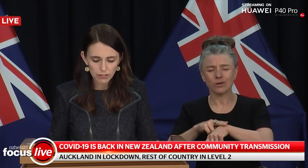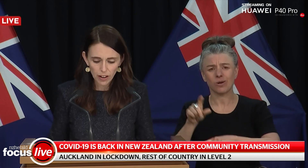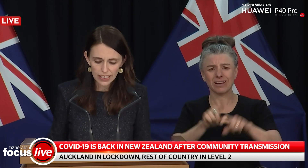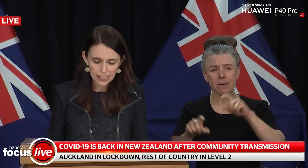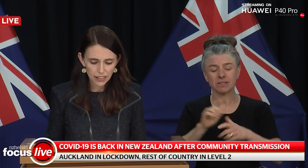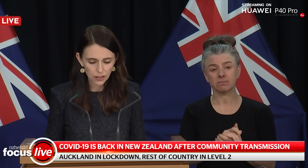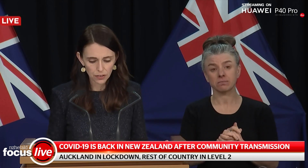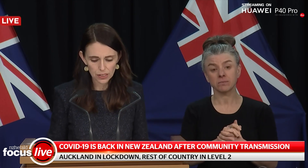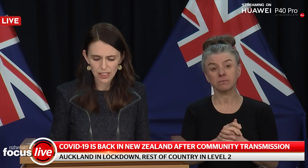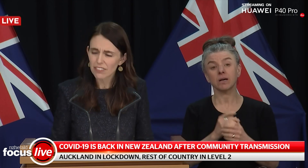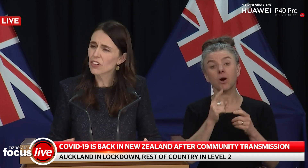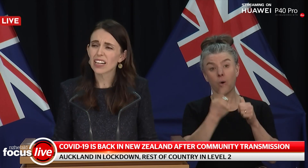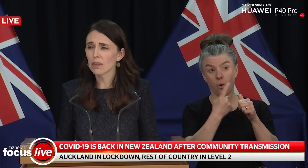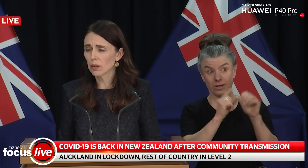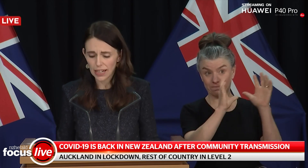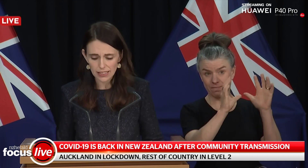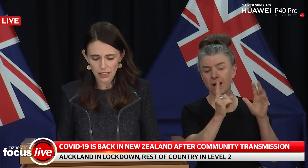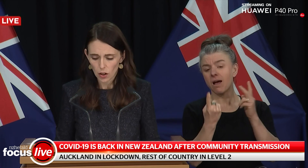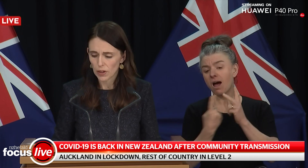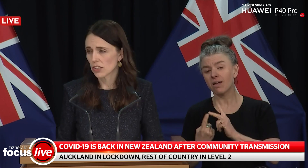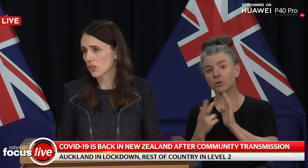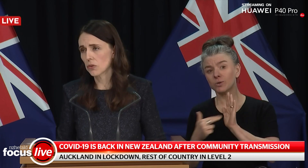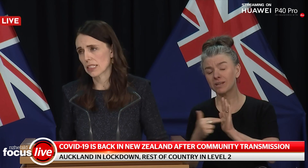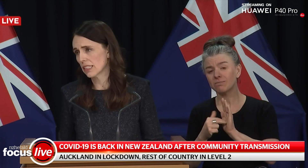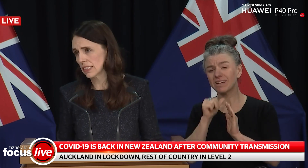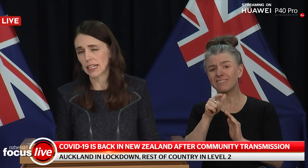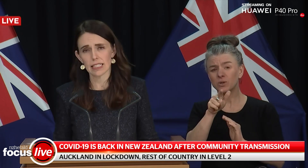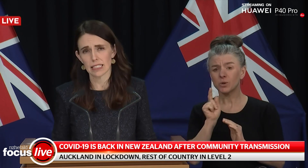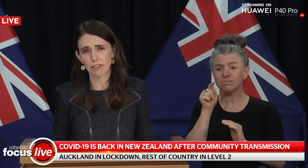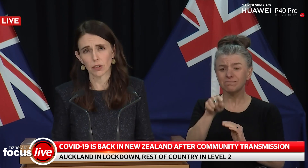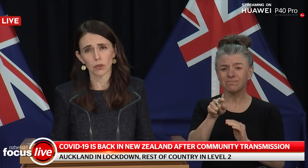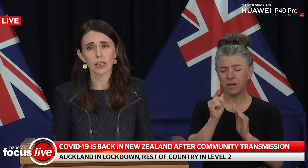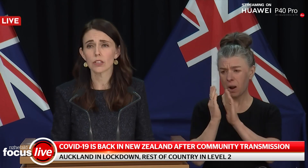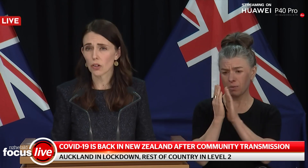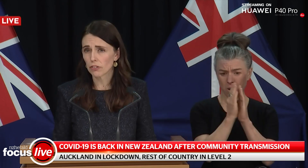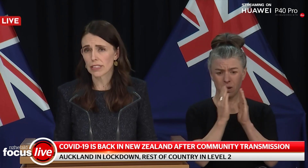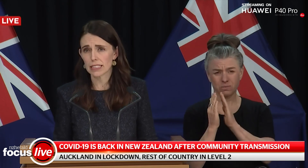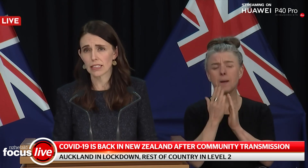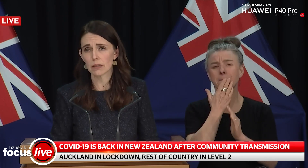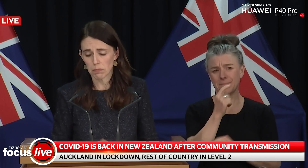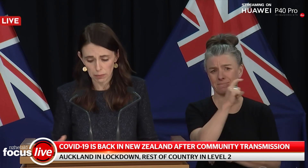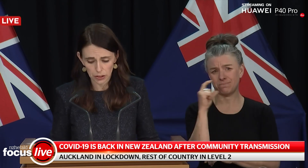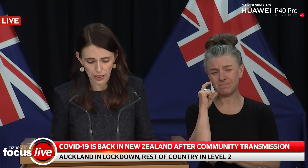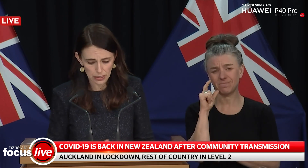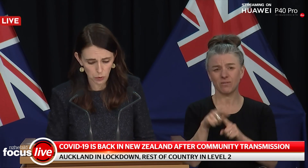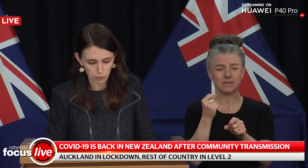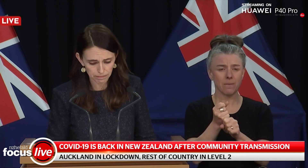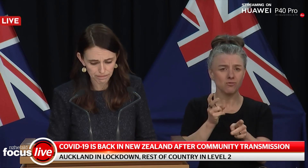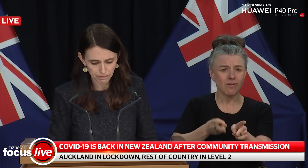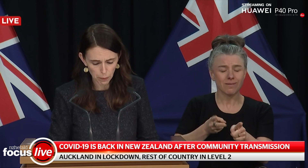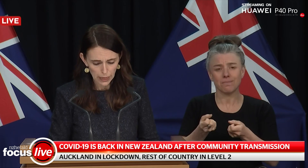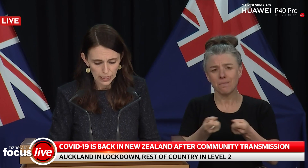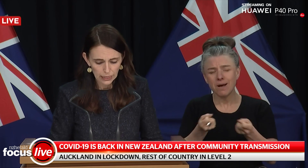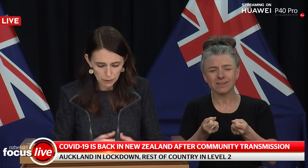we advise their use if you are in a place where social distancing is difficult. So, for instance, public transport.